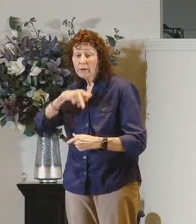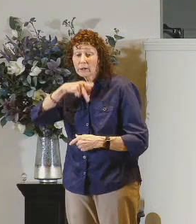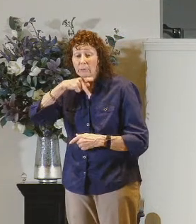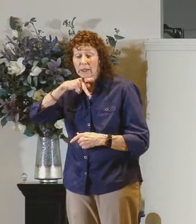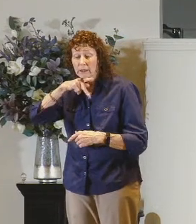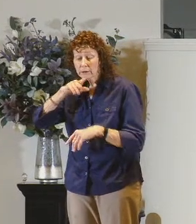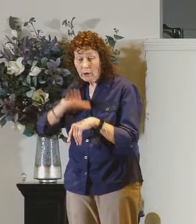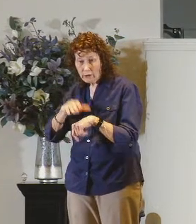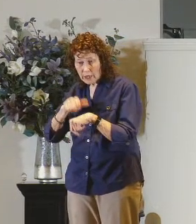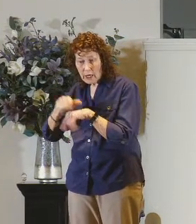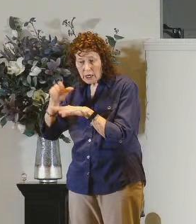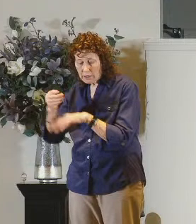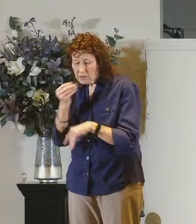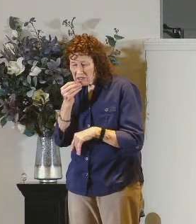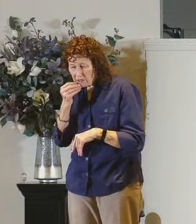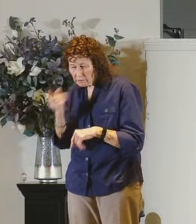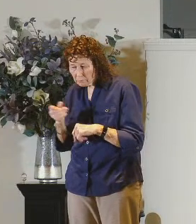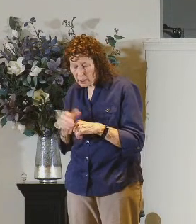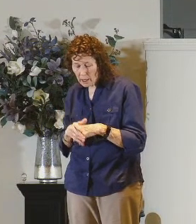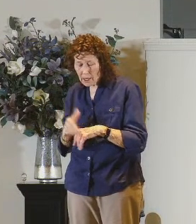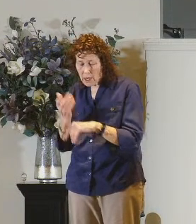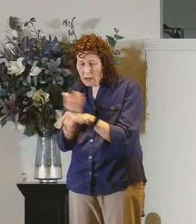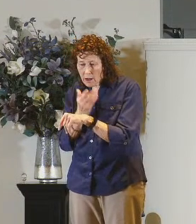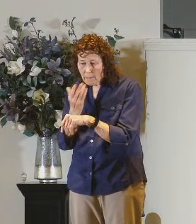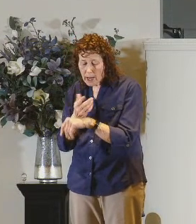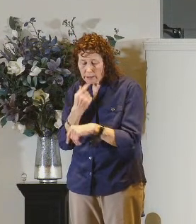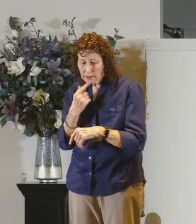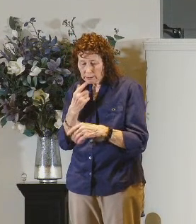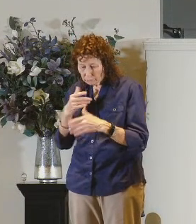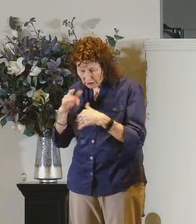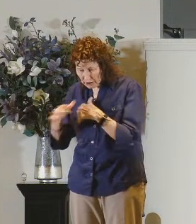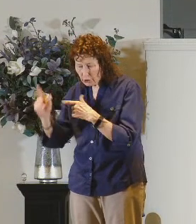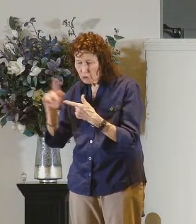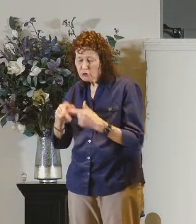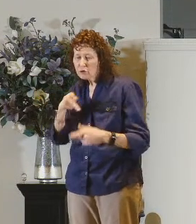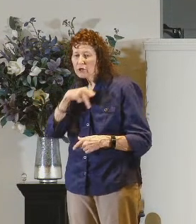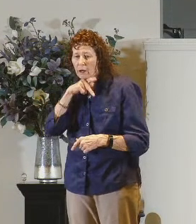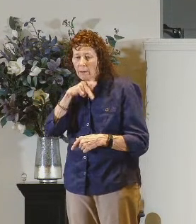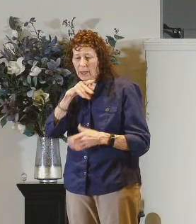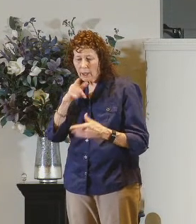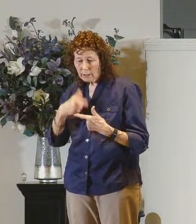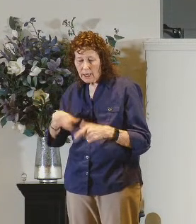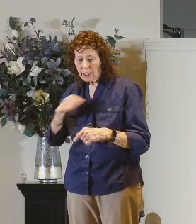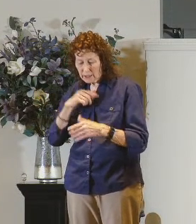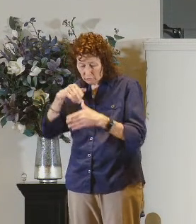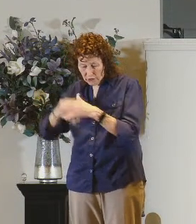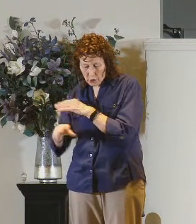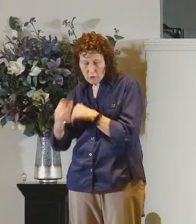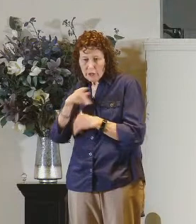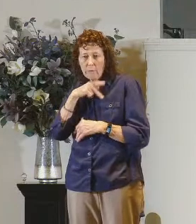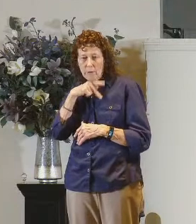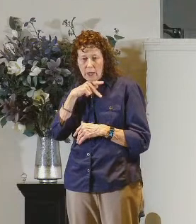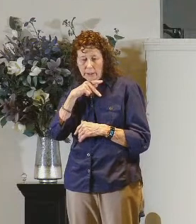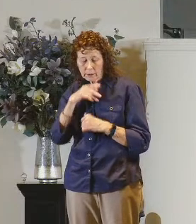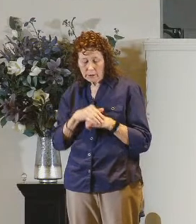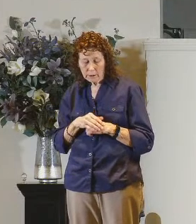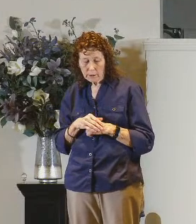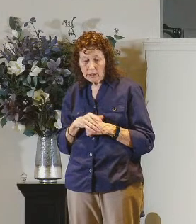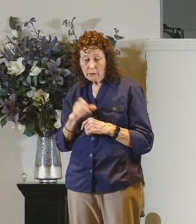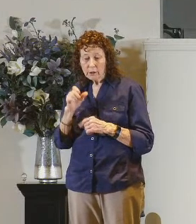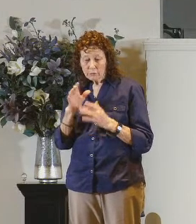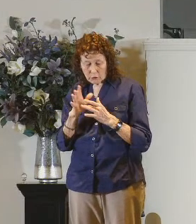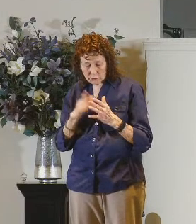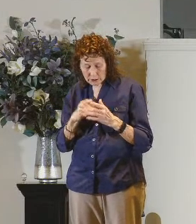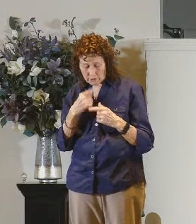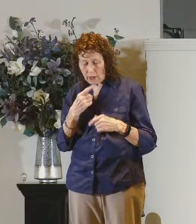there on the hillside and they begged him saying send us to the pigs let us enter them so he gave them